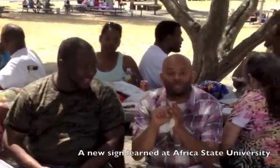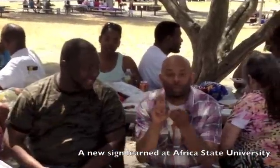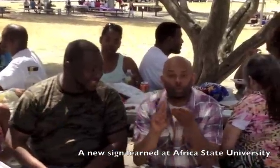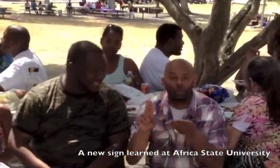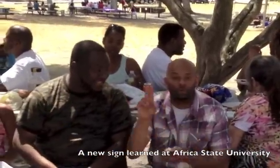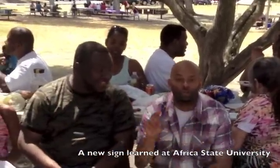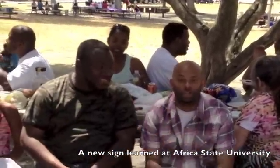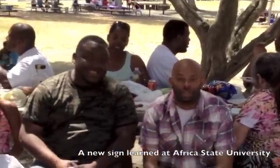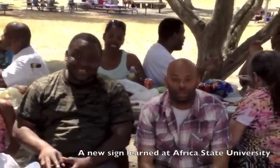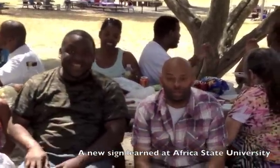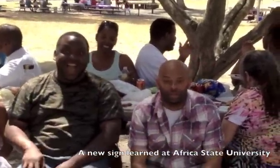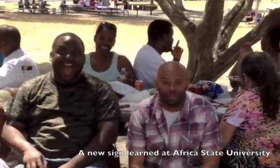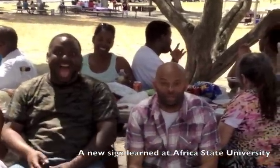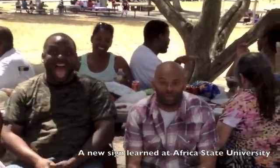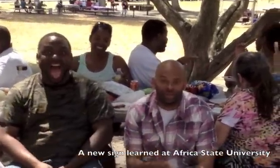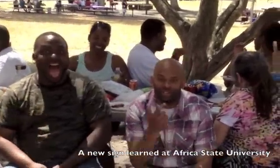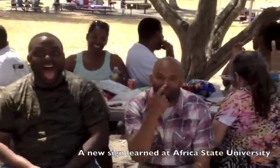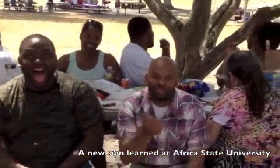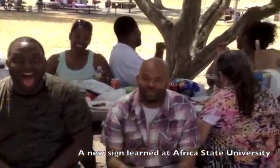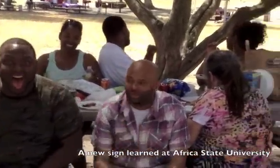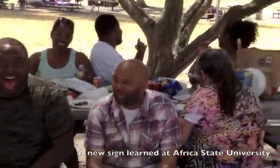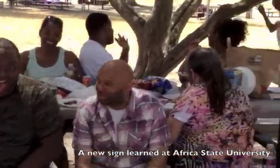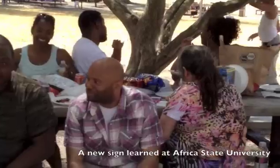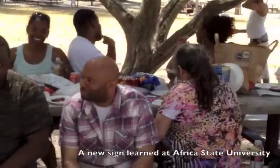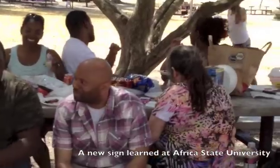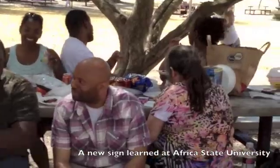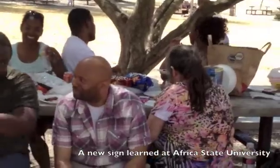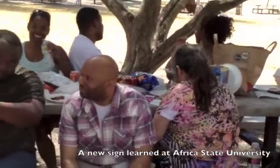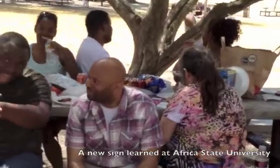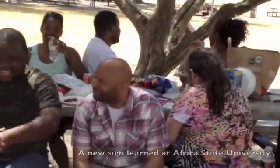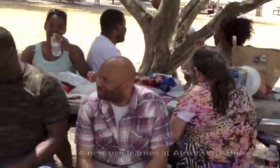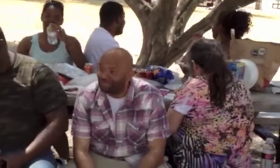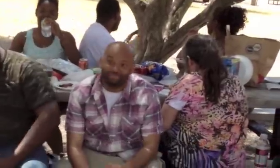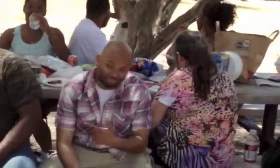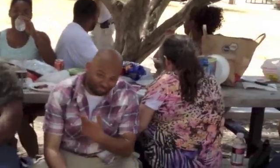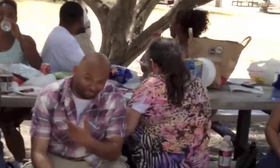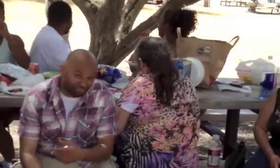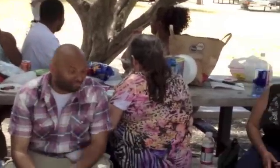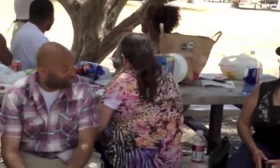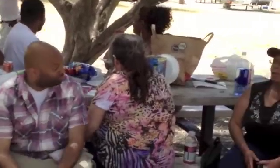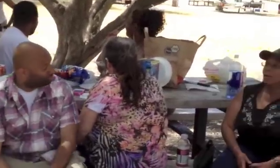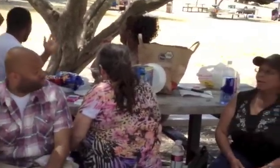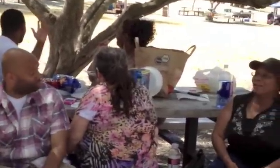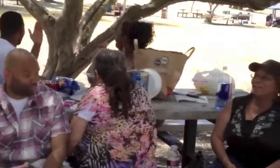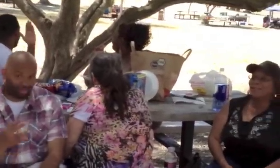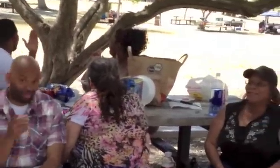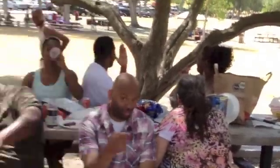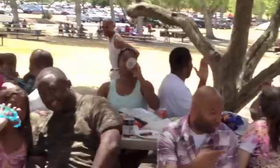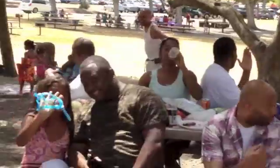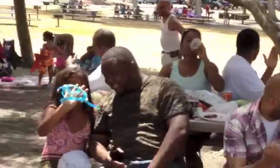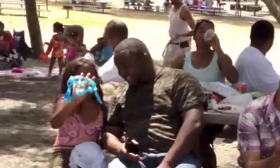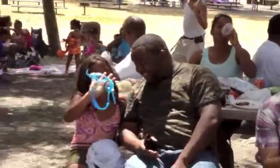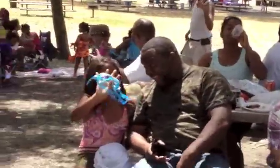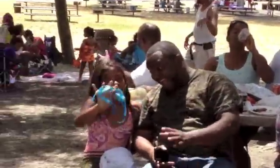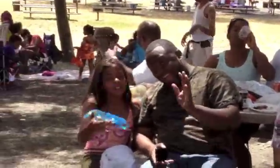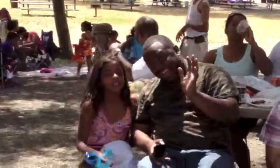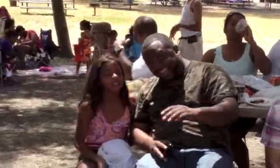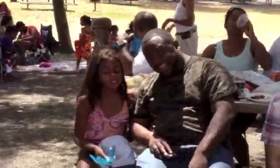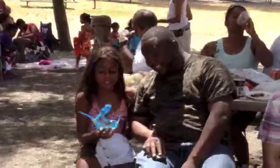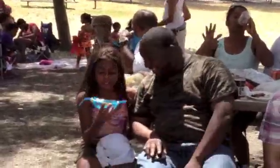sit back in the car. I just sit back in the car. Summer, summer, summer time, you know the